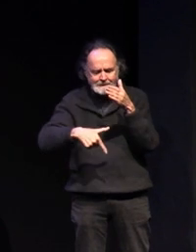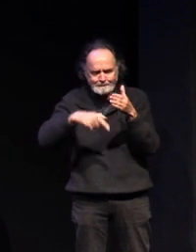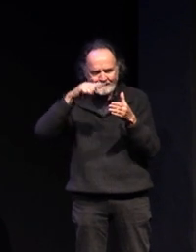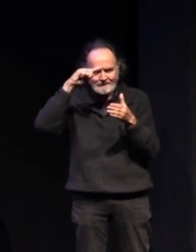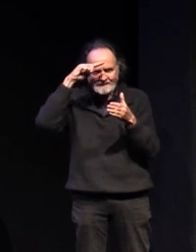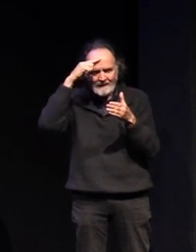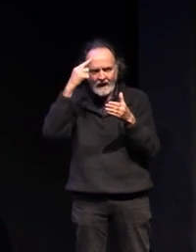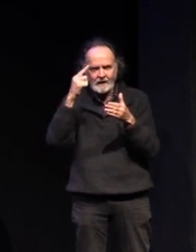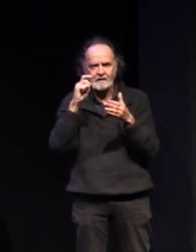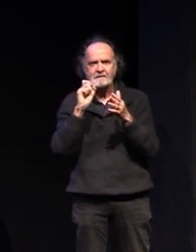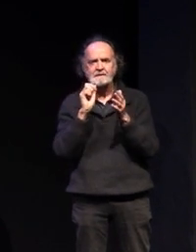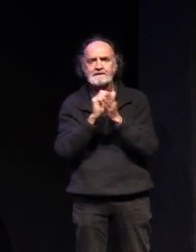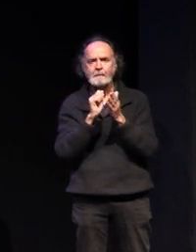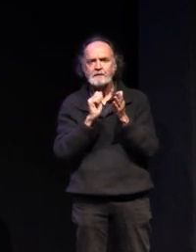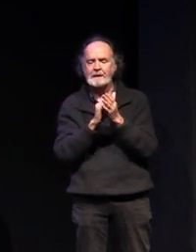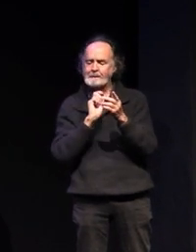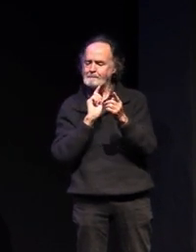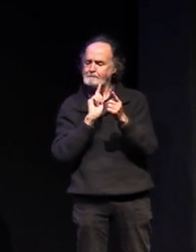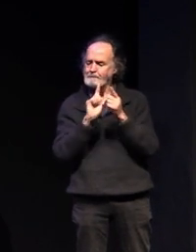all of those units